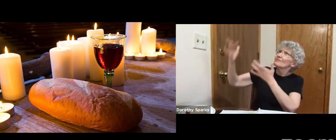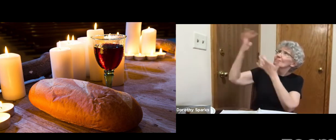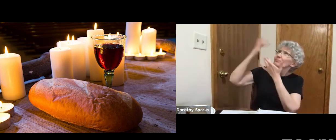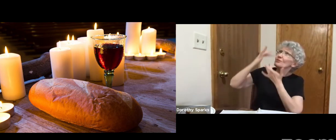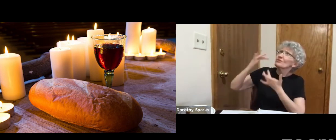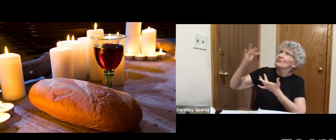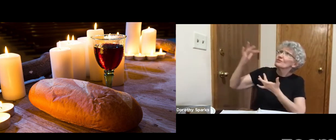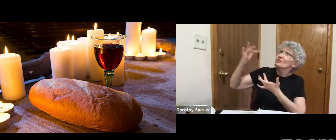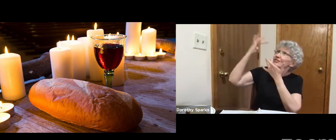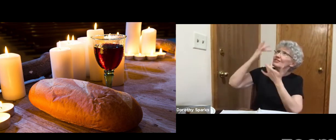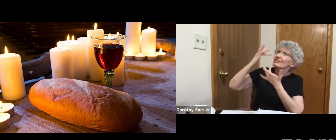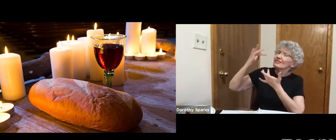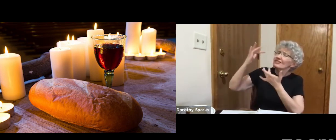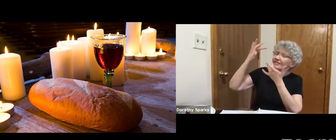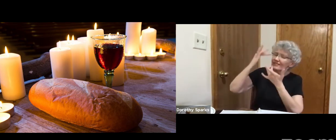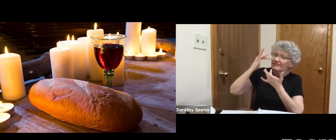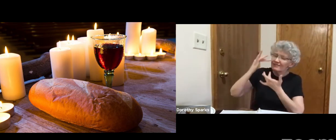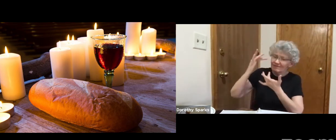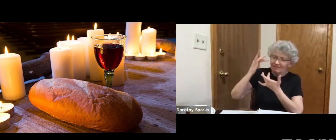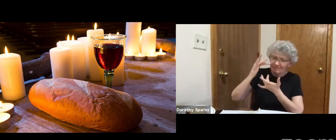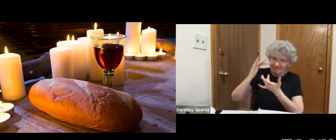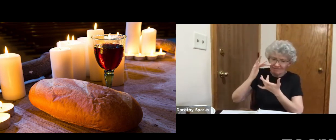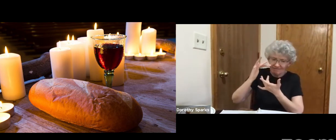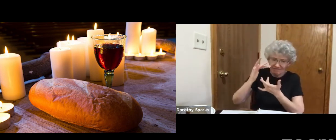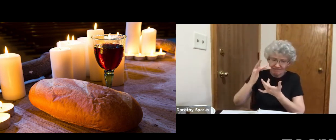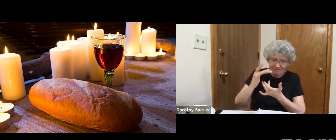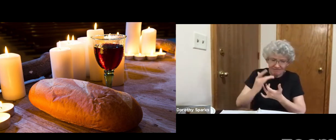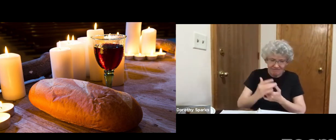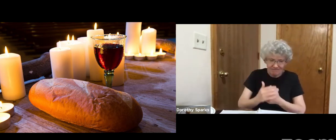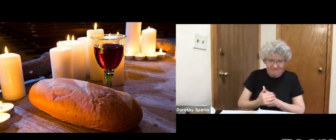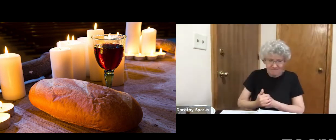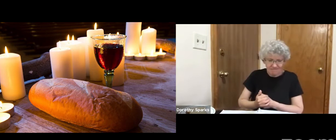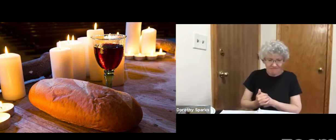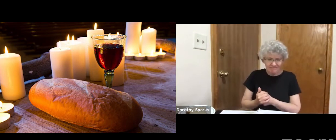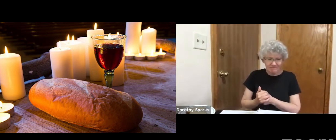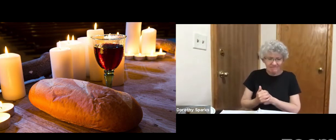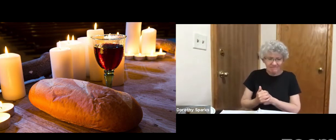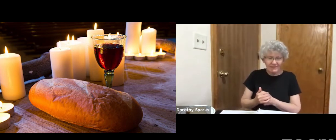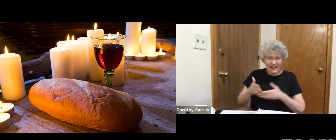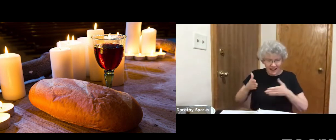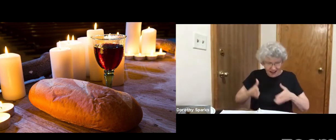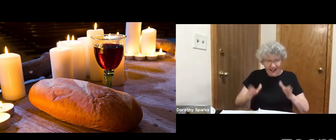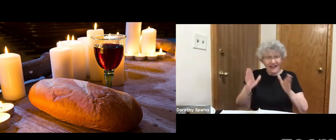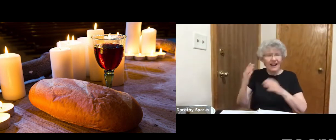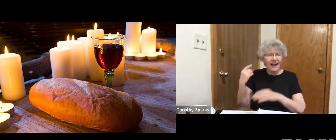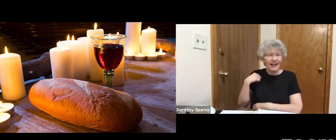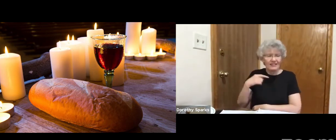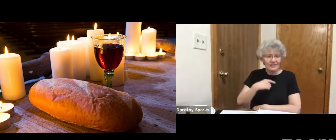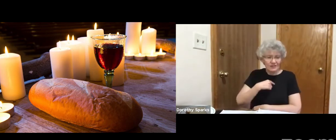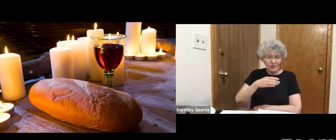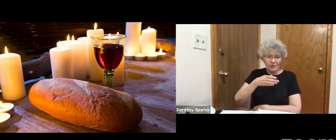mercy on me. Let us break